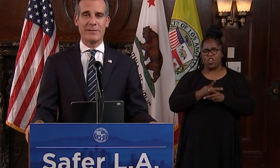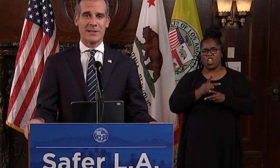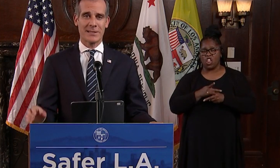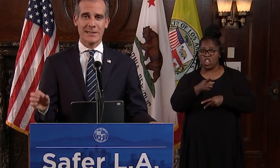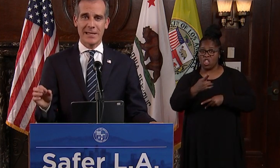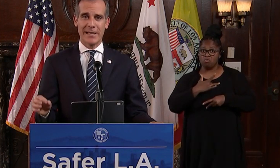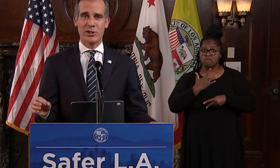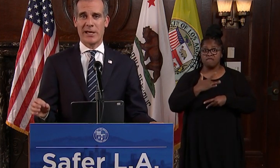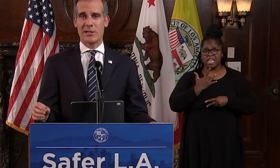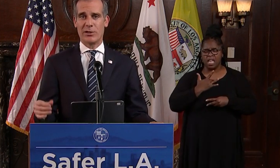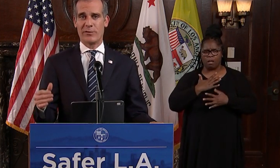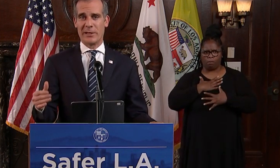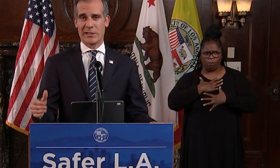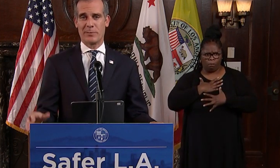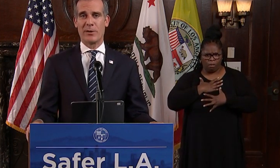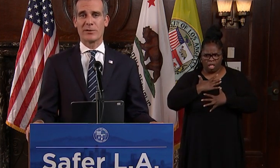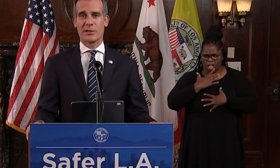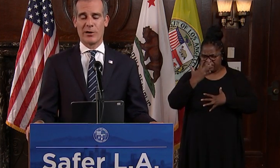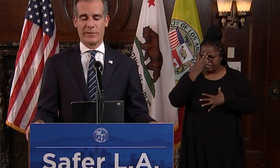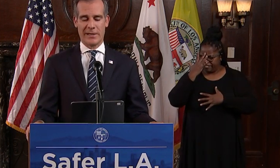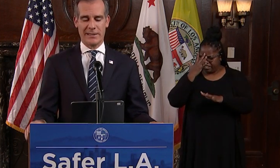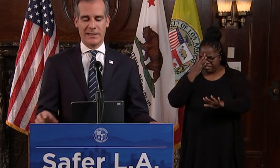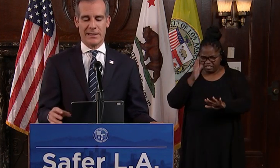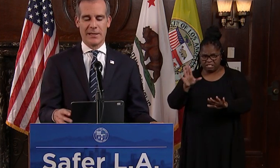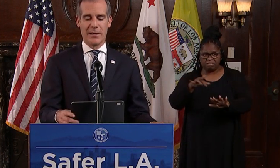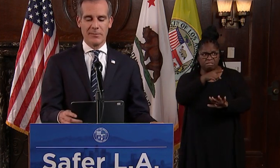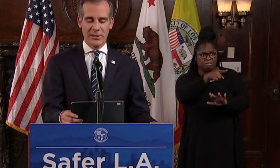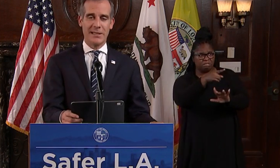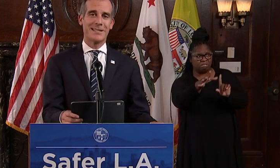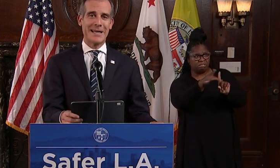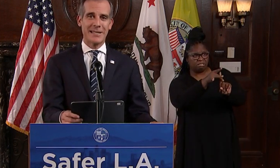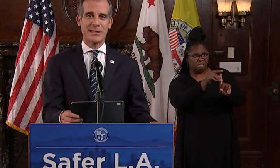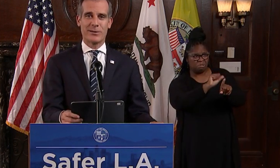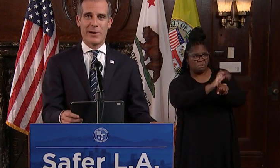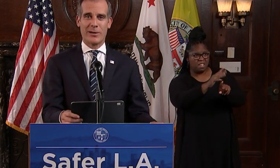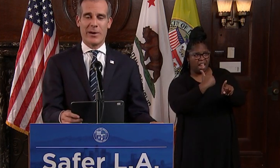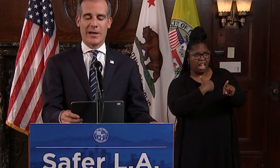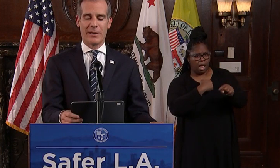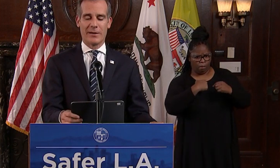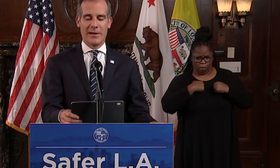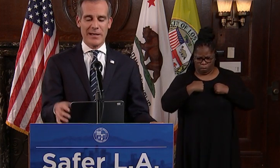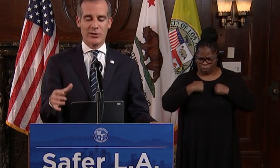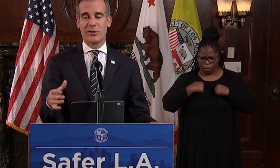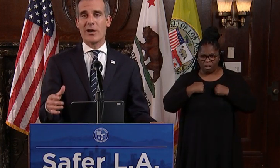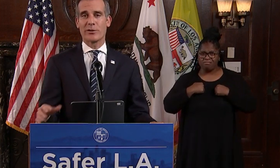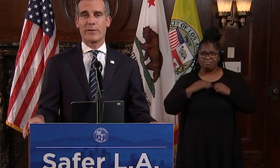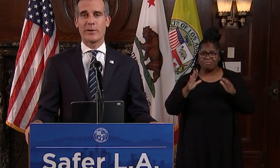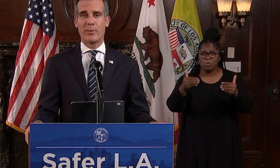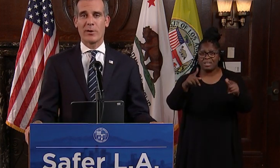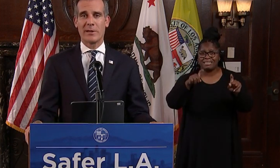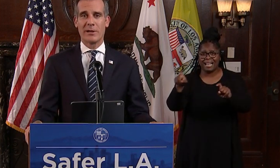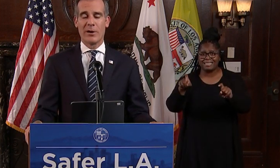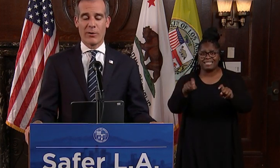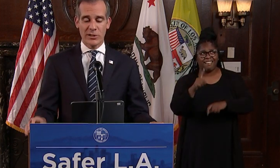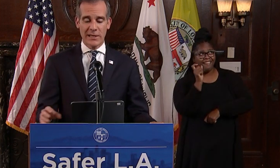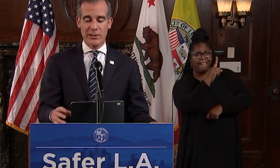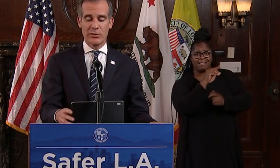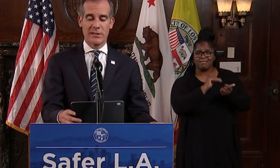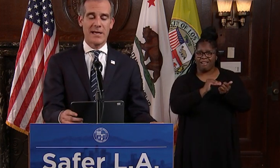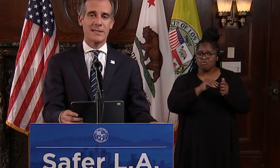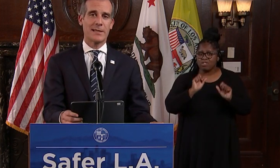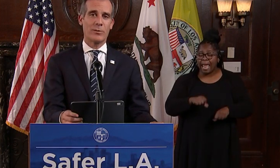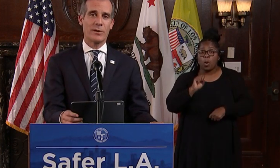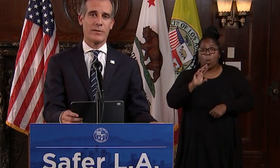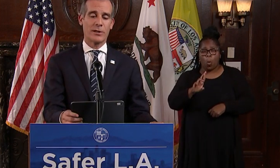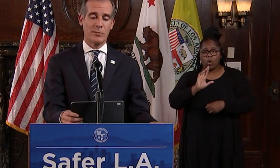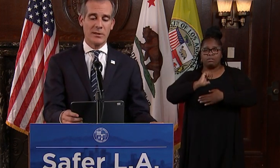you feel there's even a slight chance that you have been exposed to COVID-19, please get tested right away. Ask your doctor for an appointment or schedule